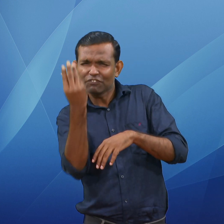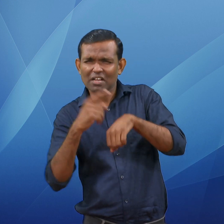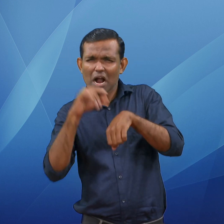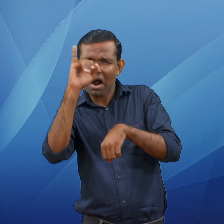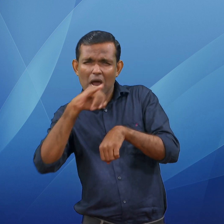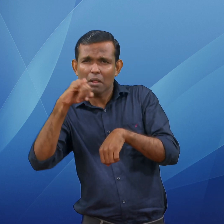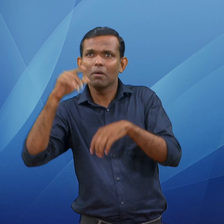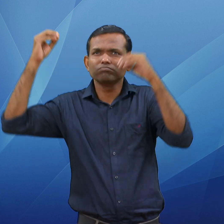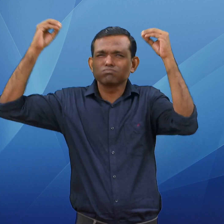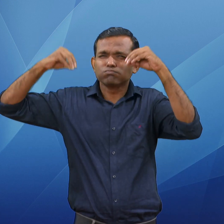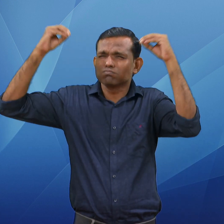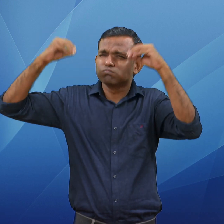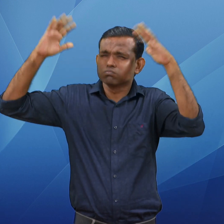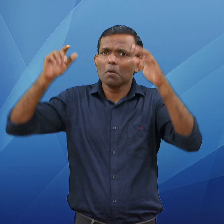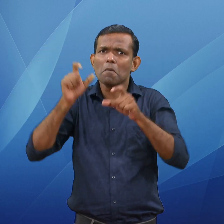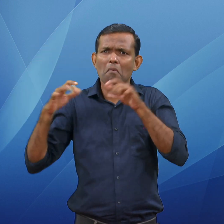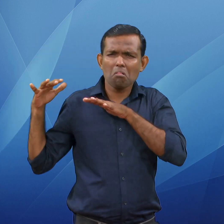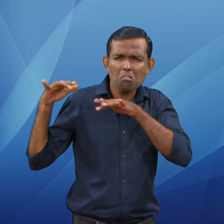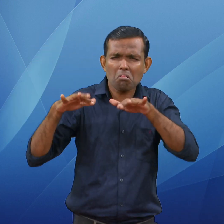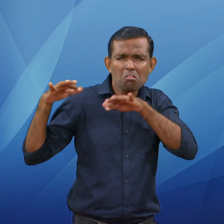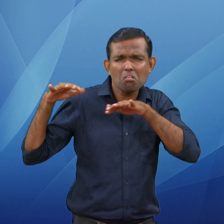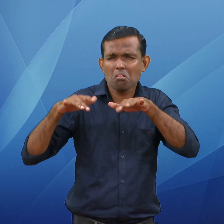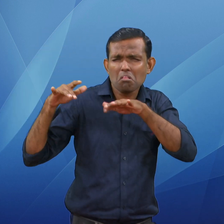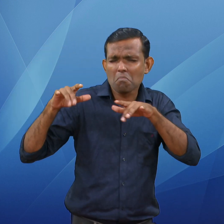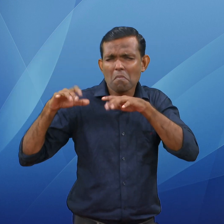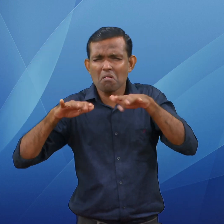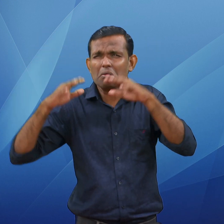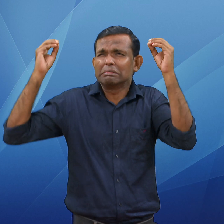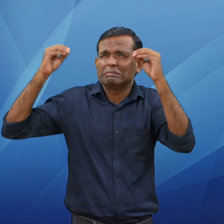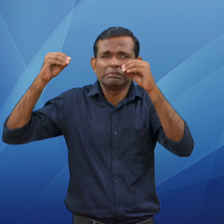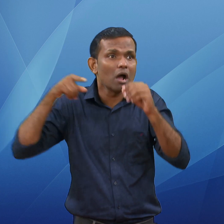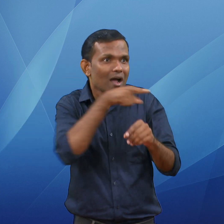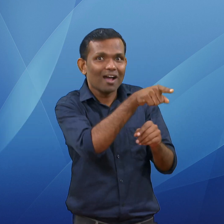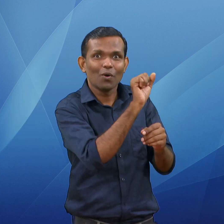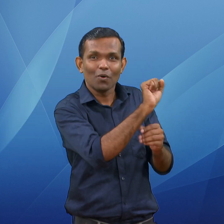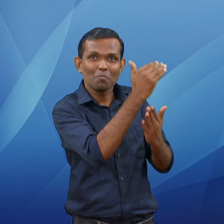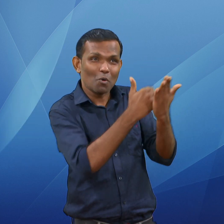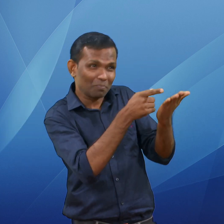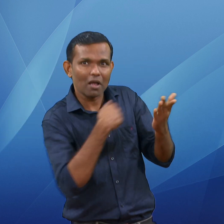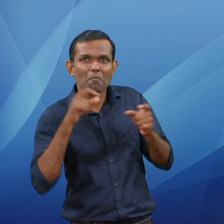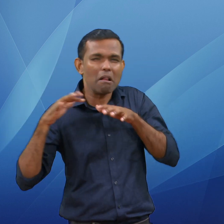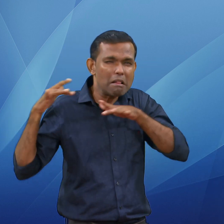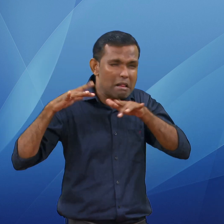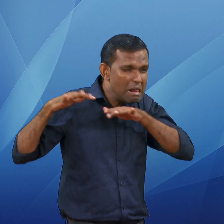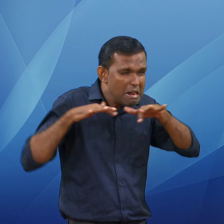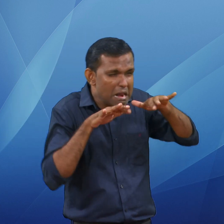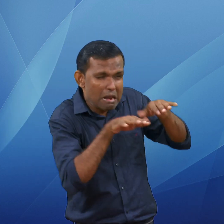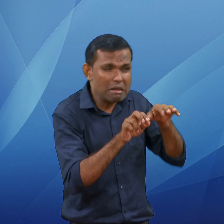auditorium and others were standing outside. As a drizzle fell, those outside hurried towards the gate to gain entry to the